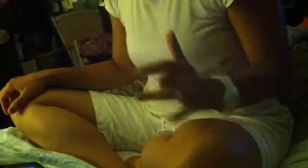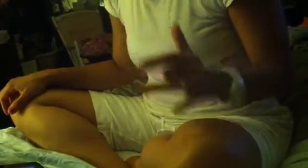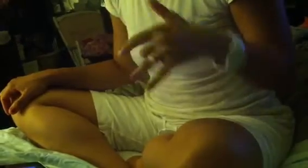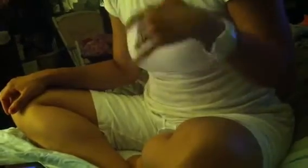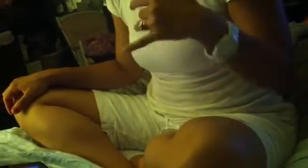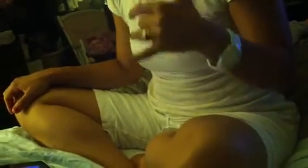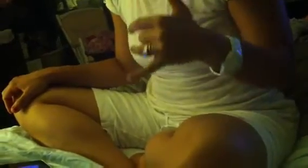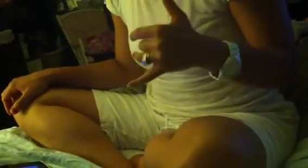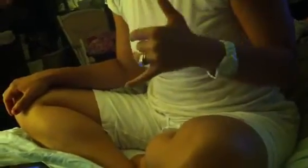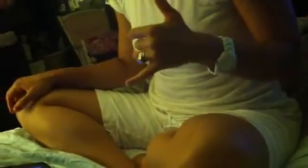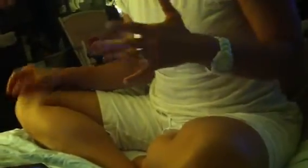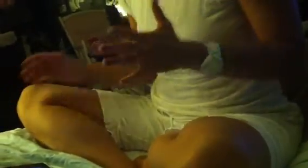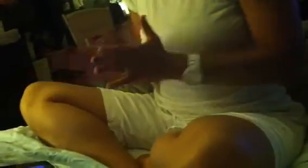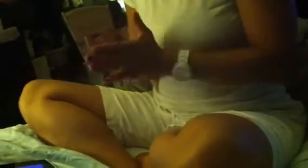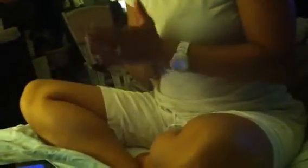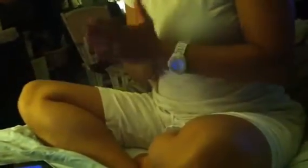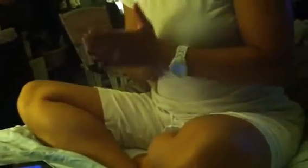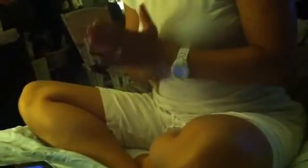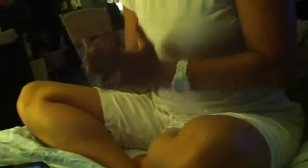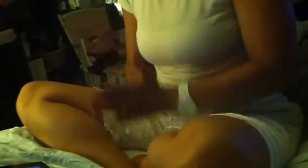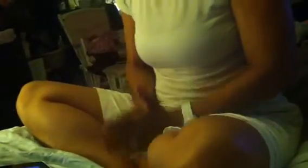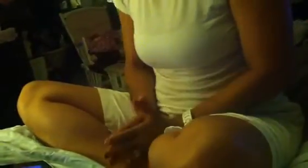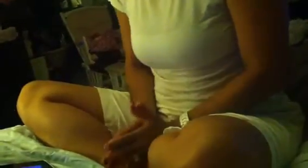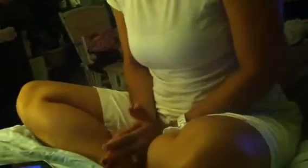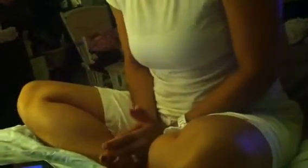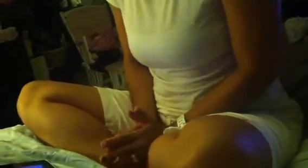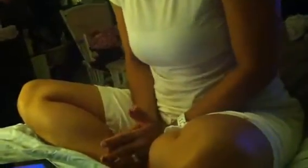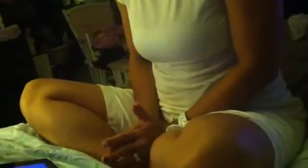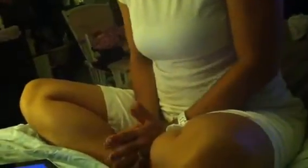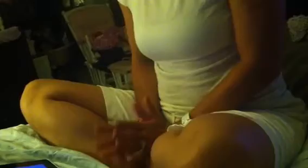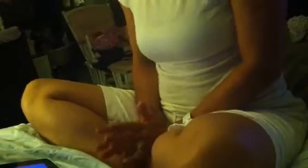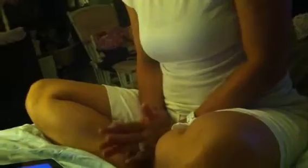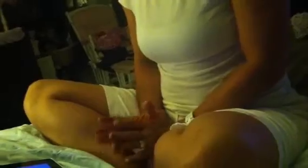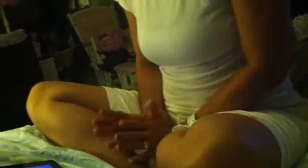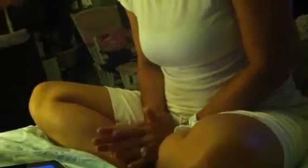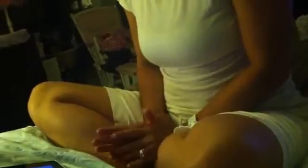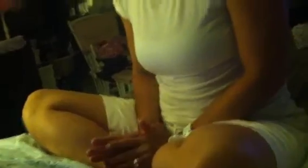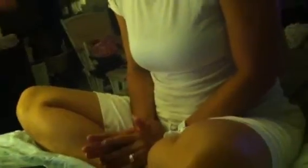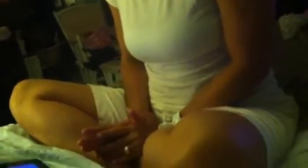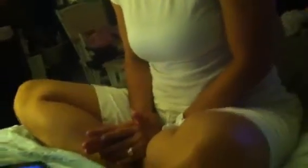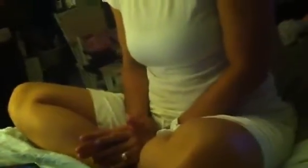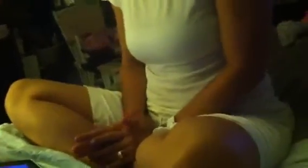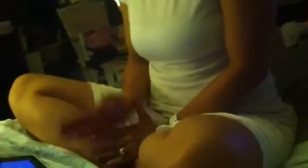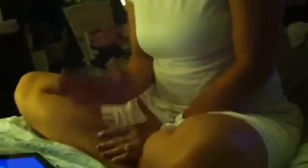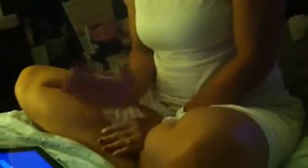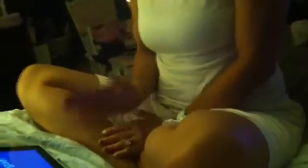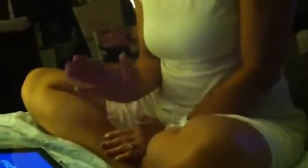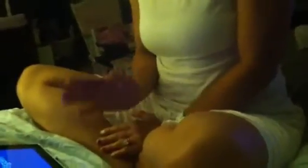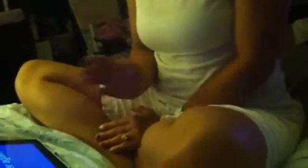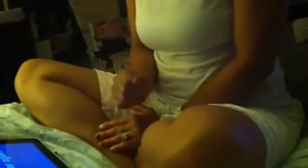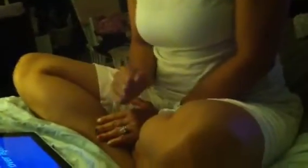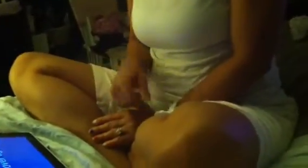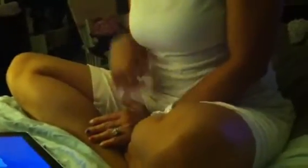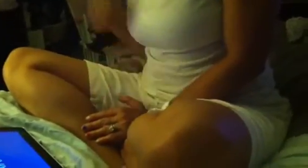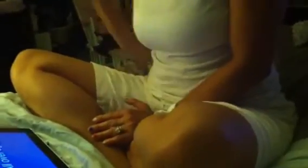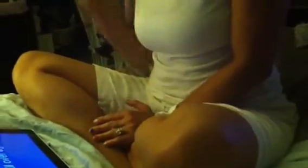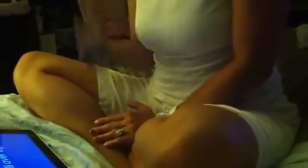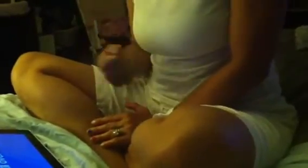erase. My heart, my break all over again.